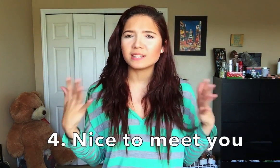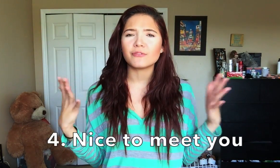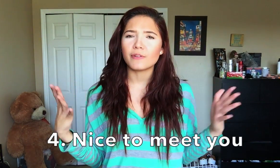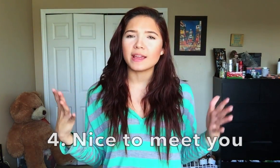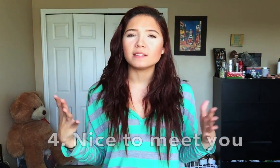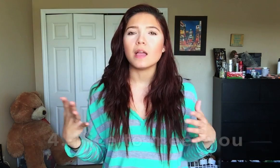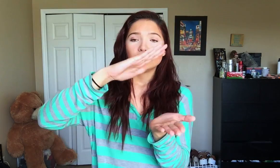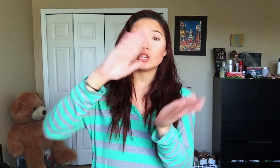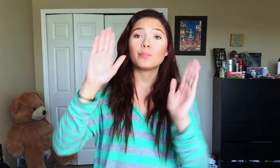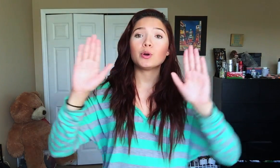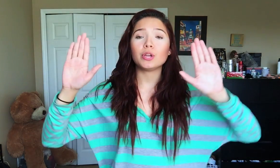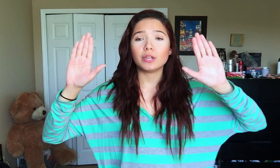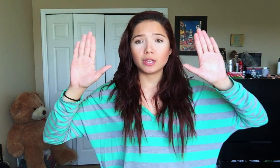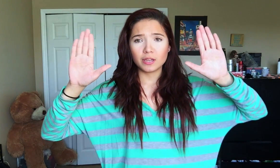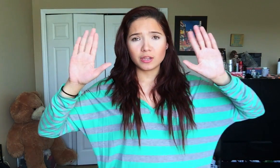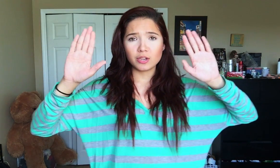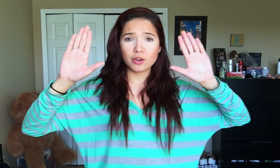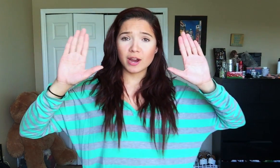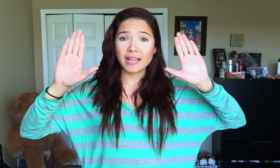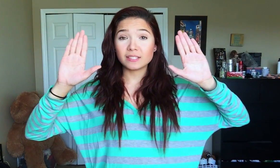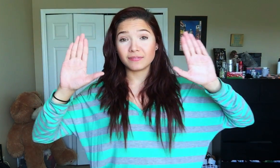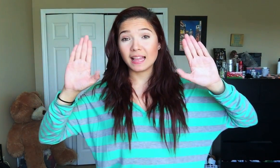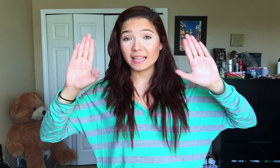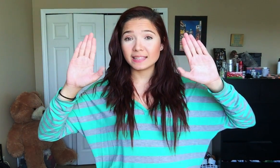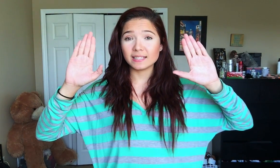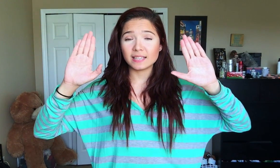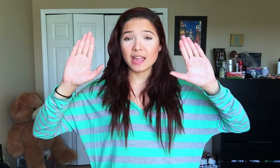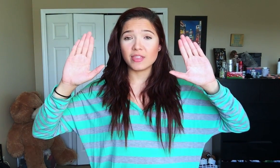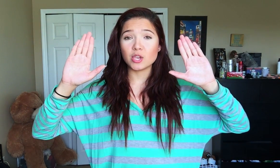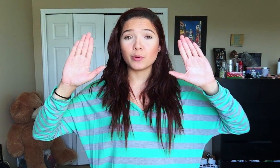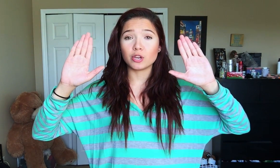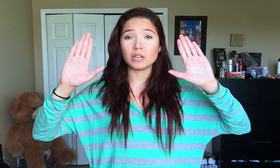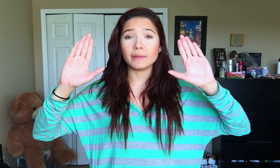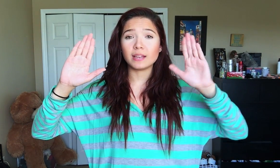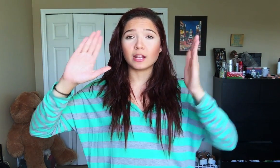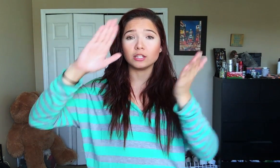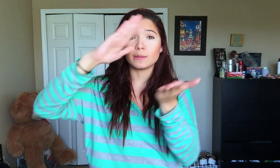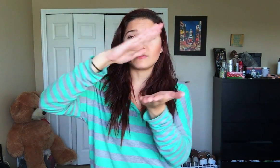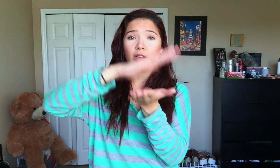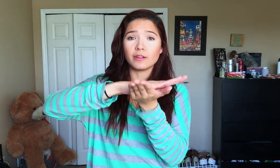that's a phrase so you put your hands flat like this and then you put your dominant hand on top of the other